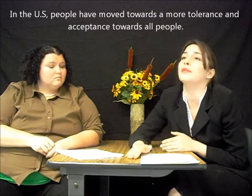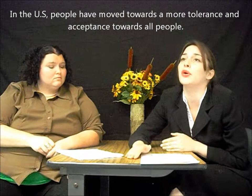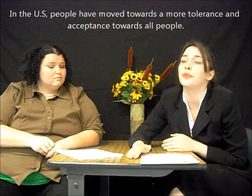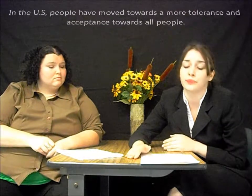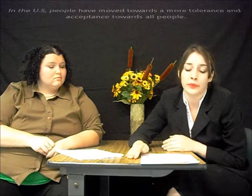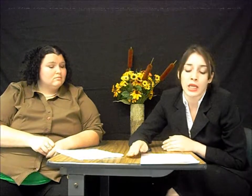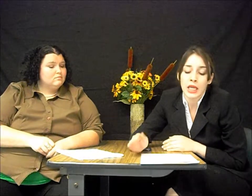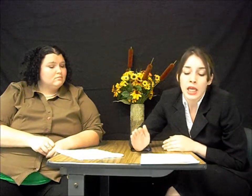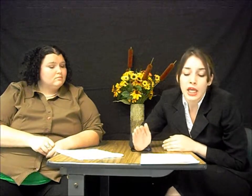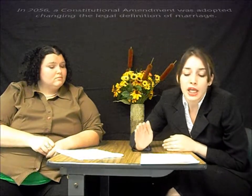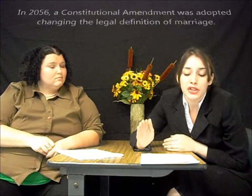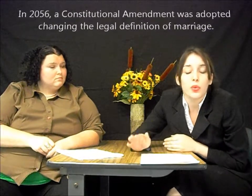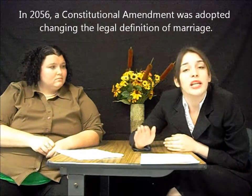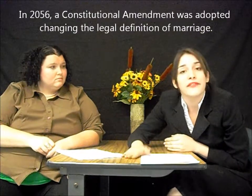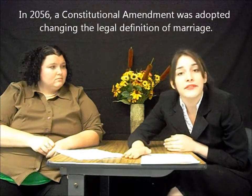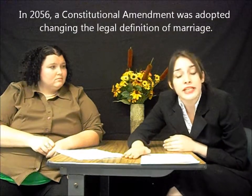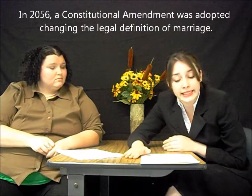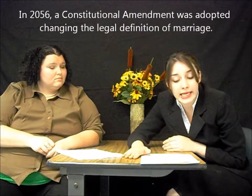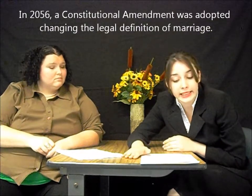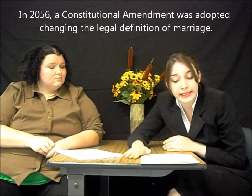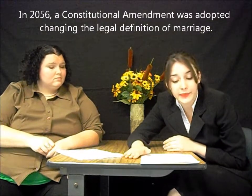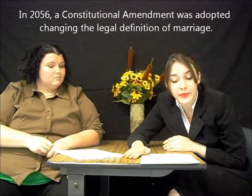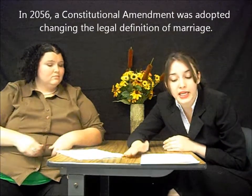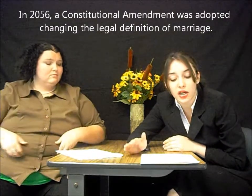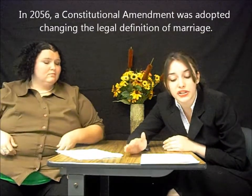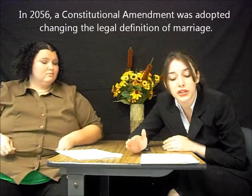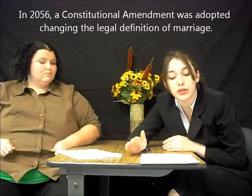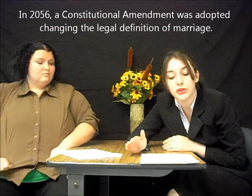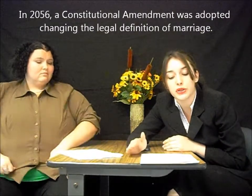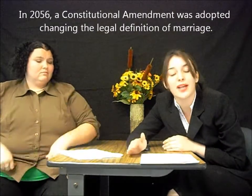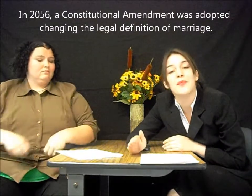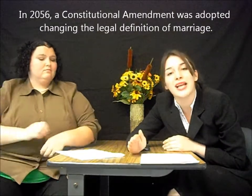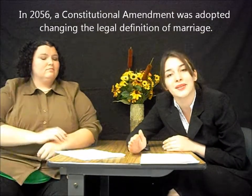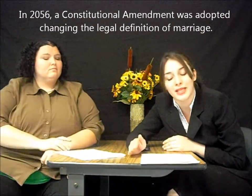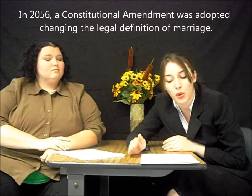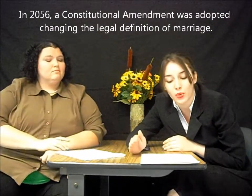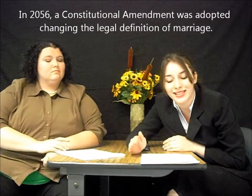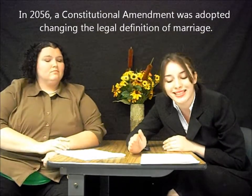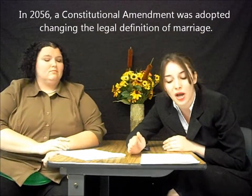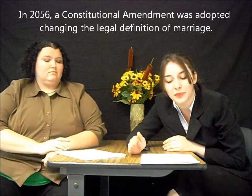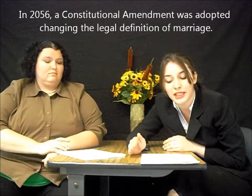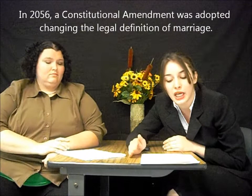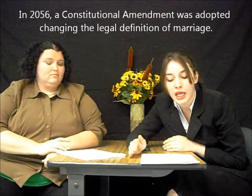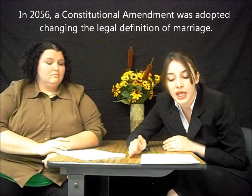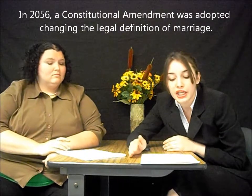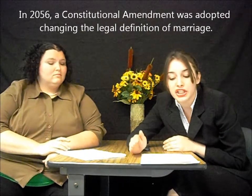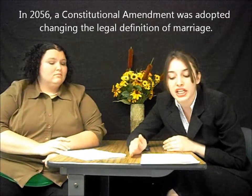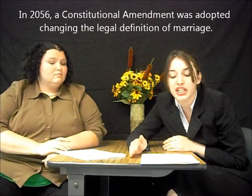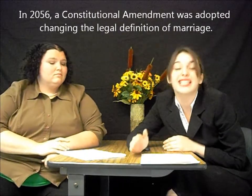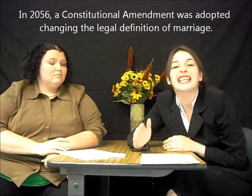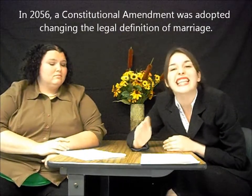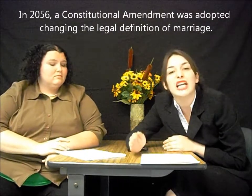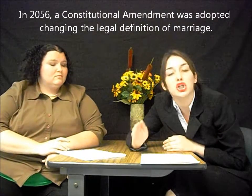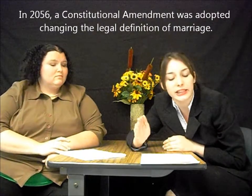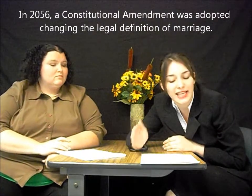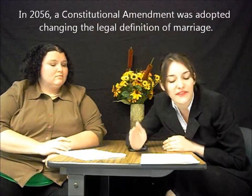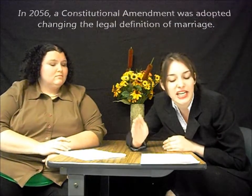In 2056, a constitutional amendment was adopted changing the legal definition